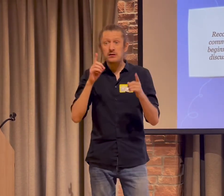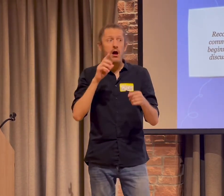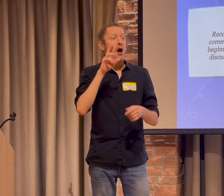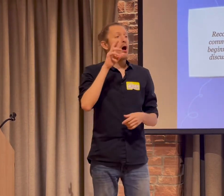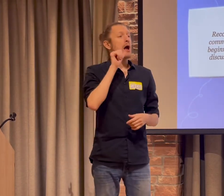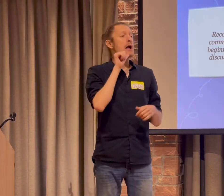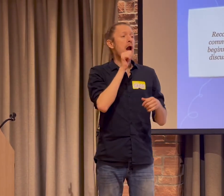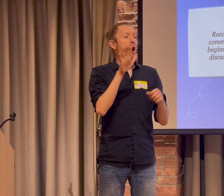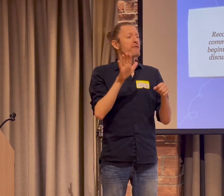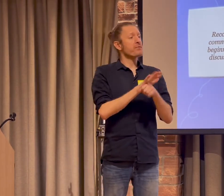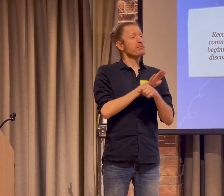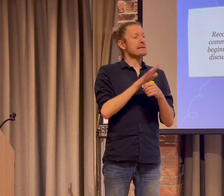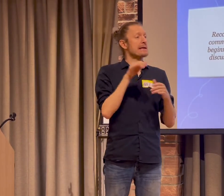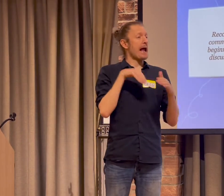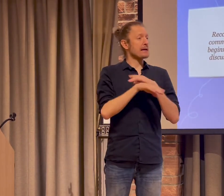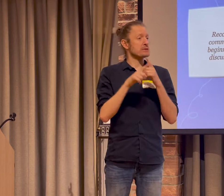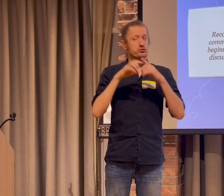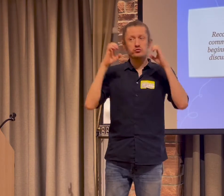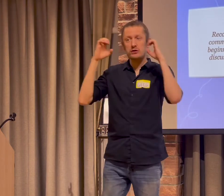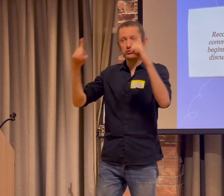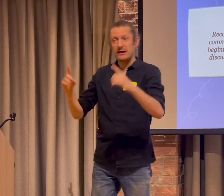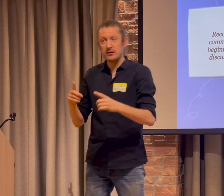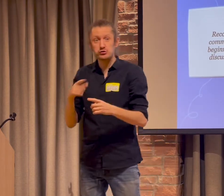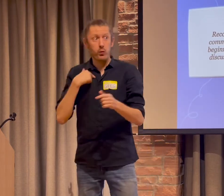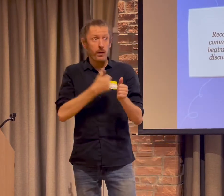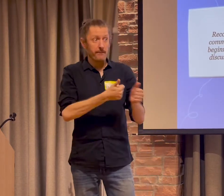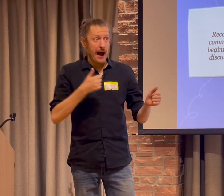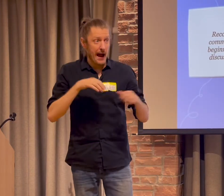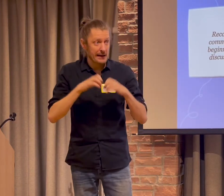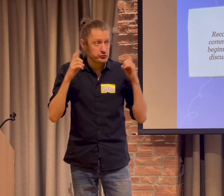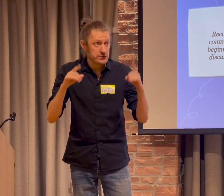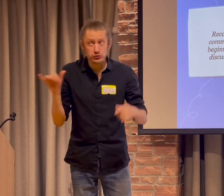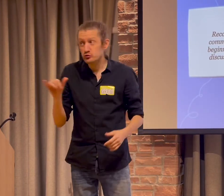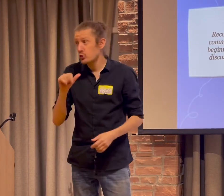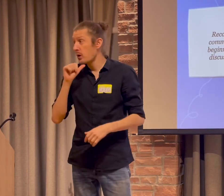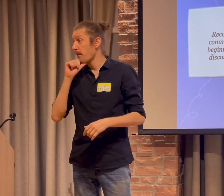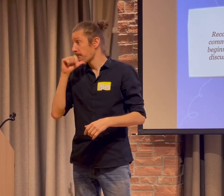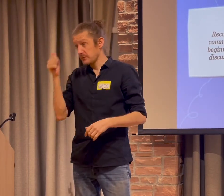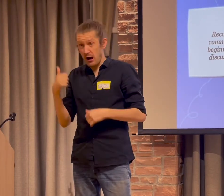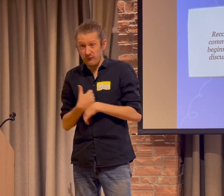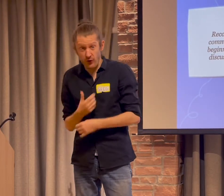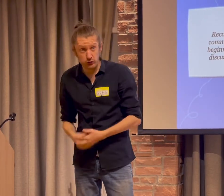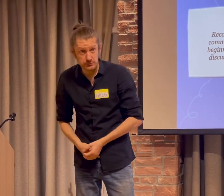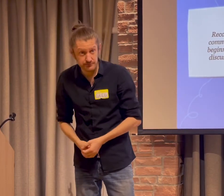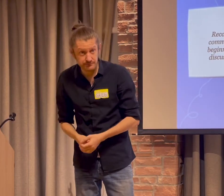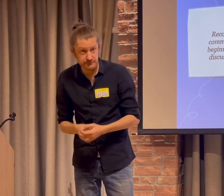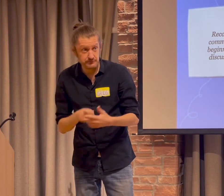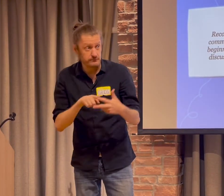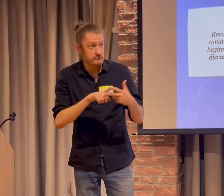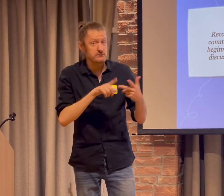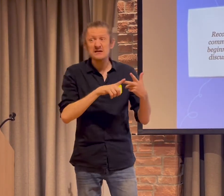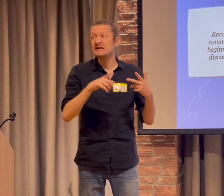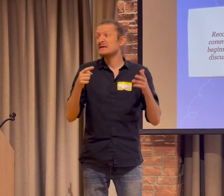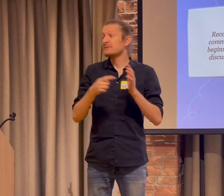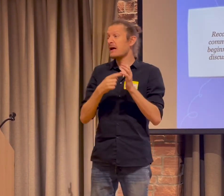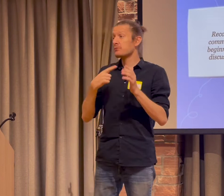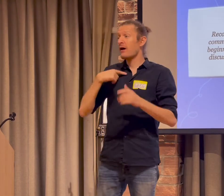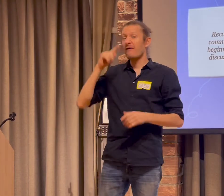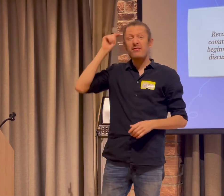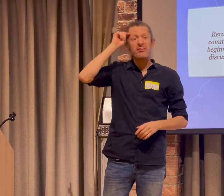There are challenges. We have language deprivation, educational issues where we don't have access to education. We might